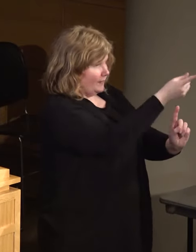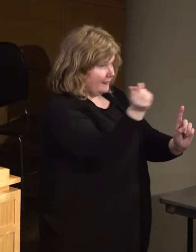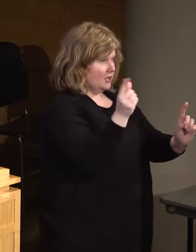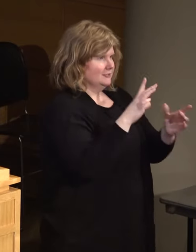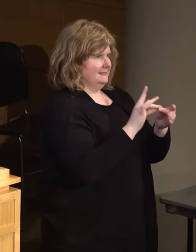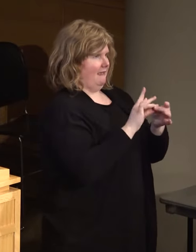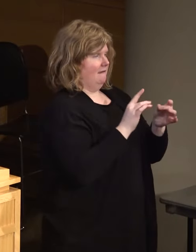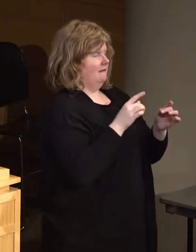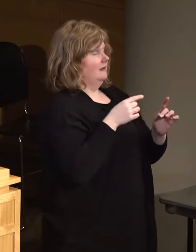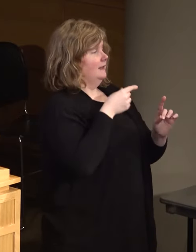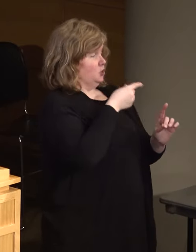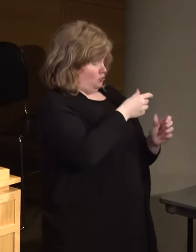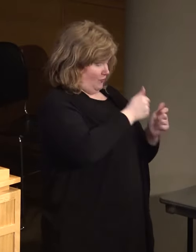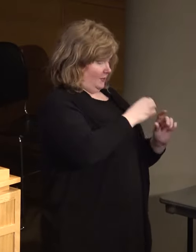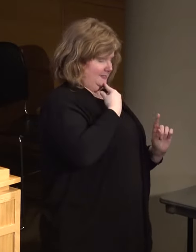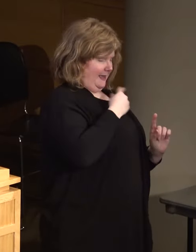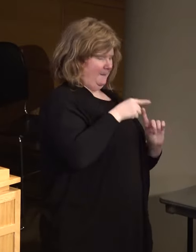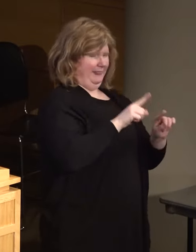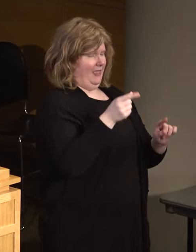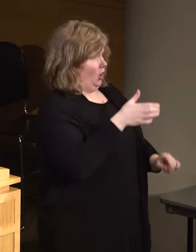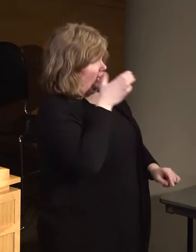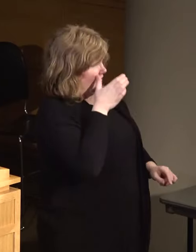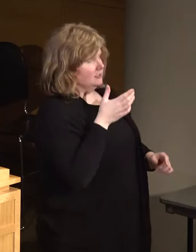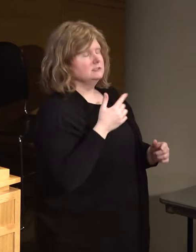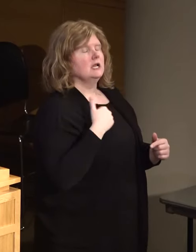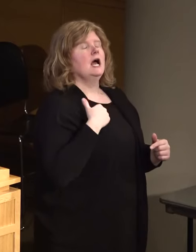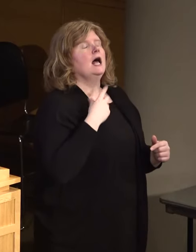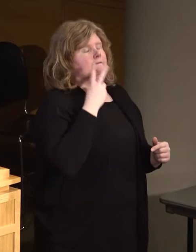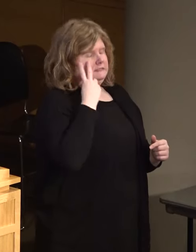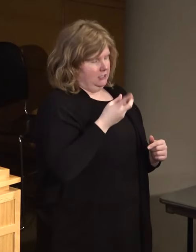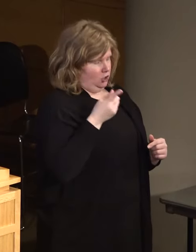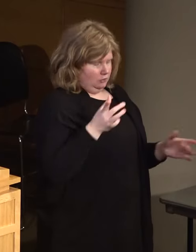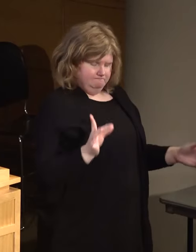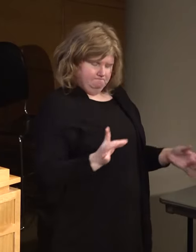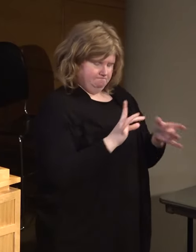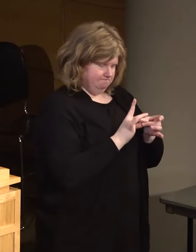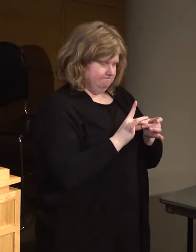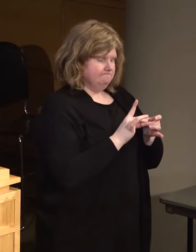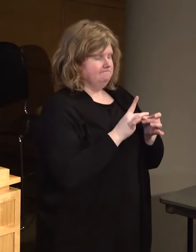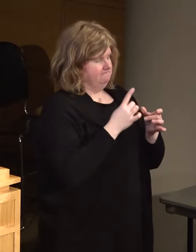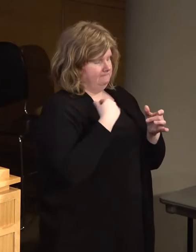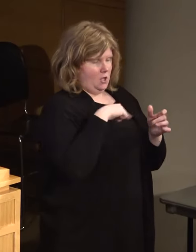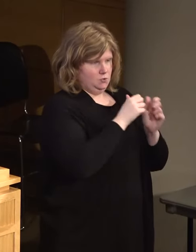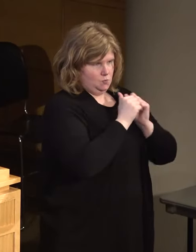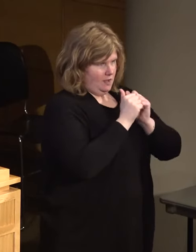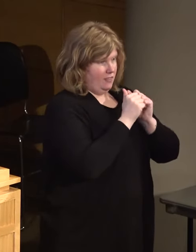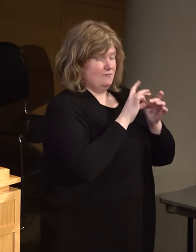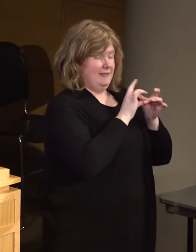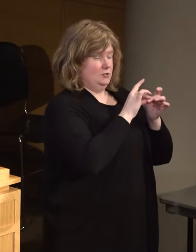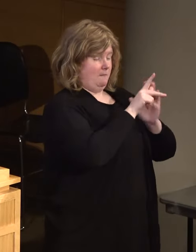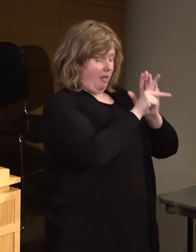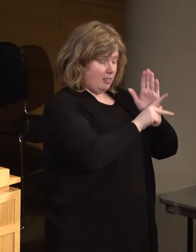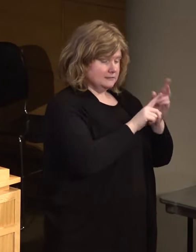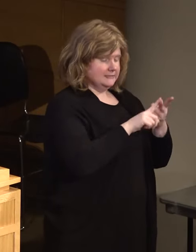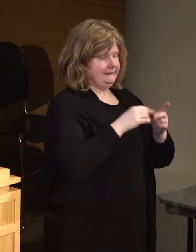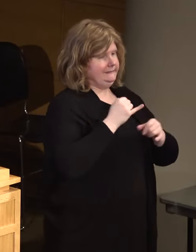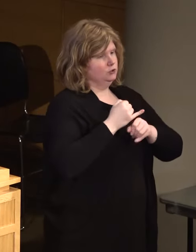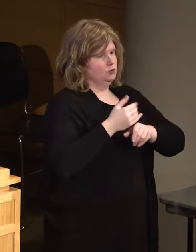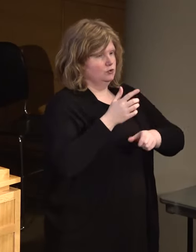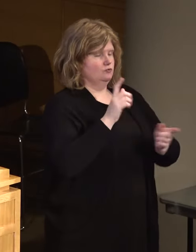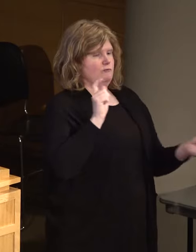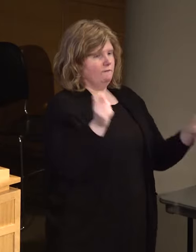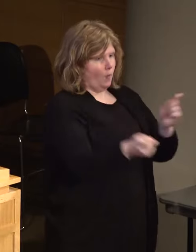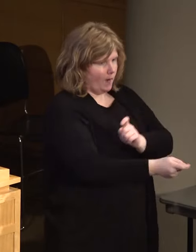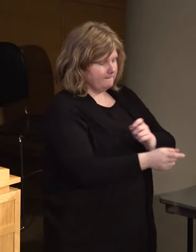what you're trying to say, but this is what they're hearing. And I have seen her bring us together on issues of policy changes, institutional reform, but